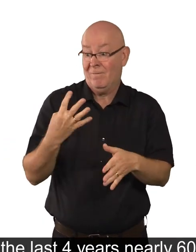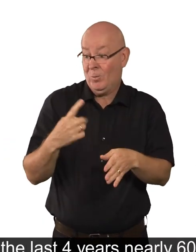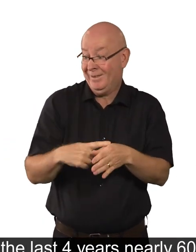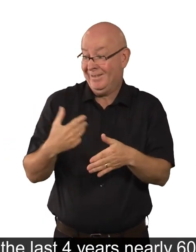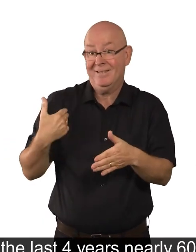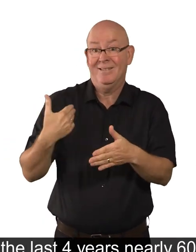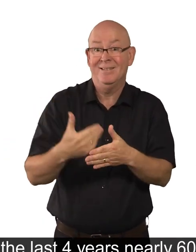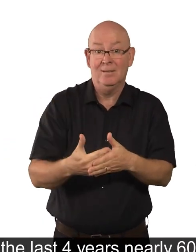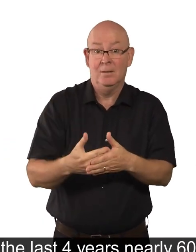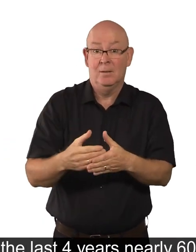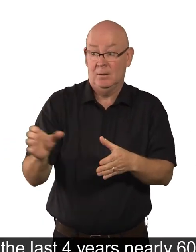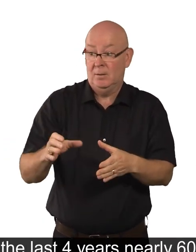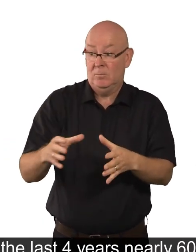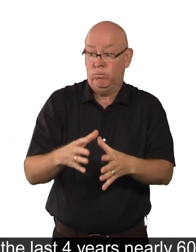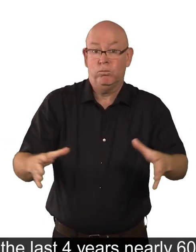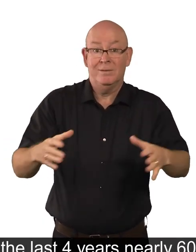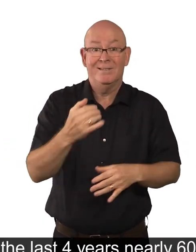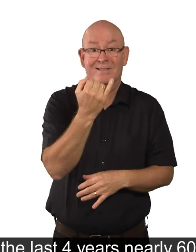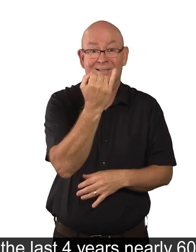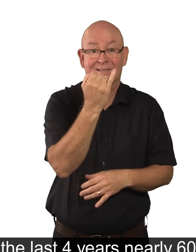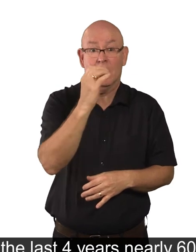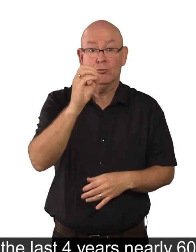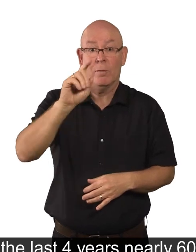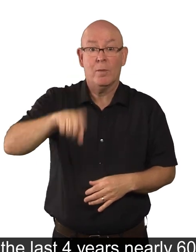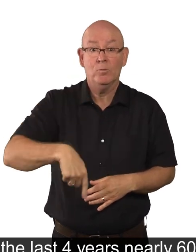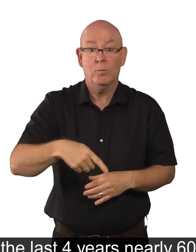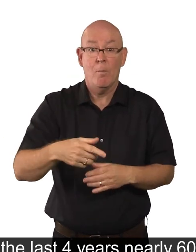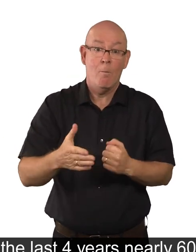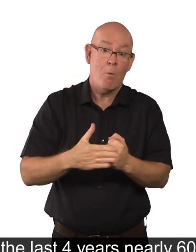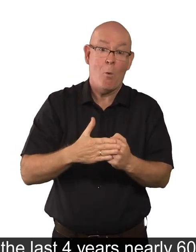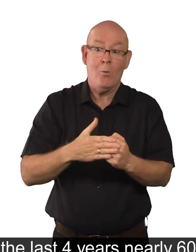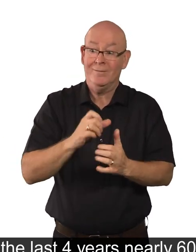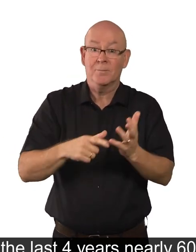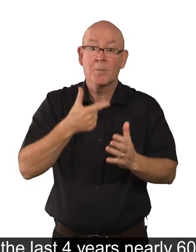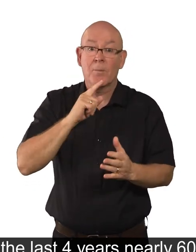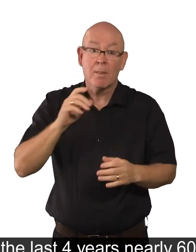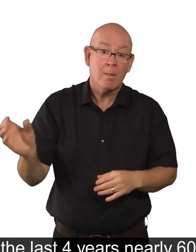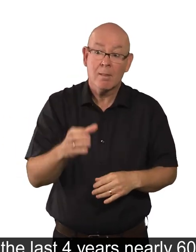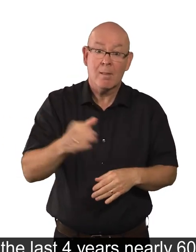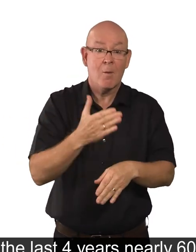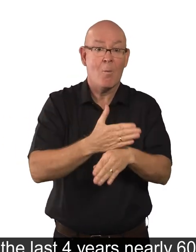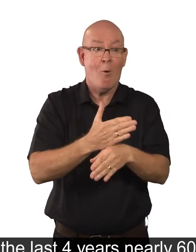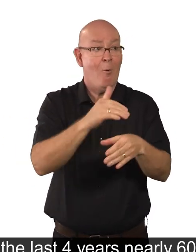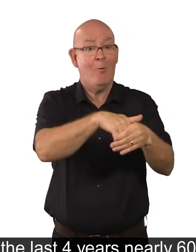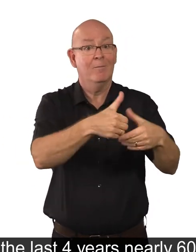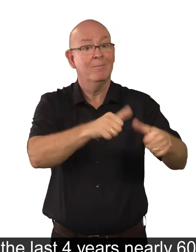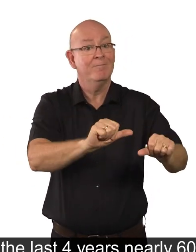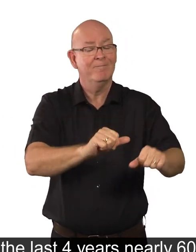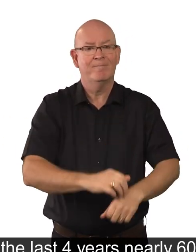Over the last four years, nearly 600,000 more disabled people are now in